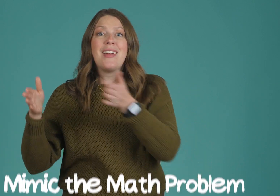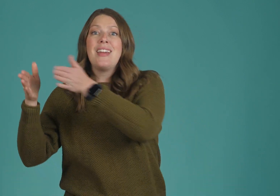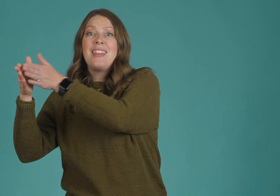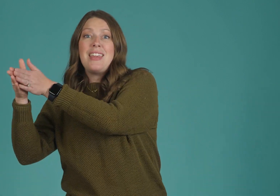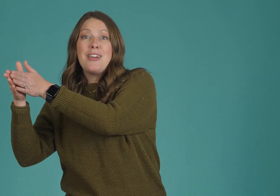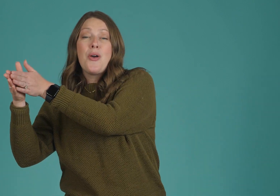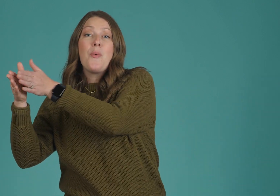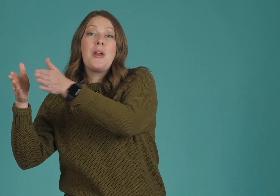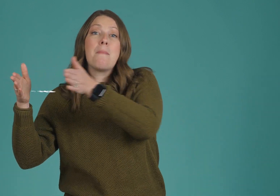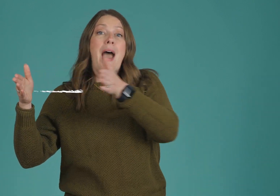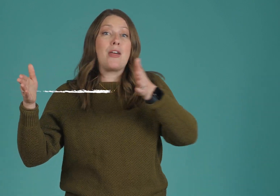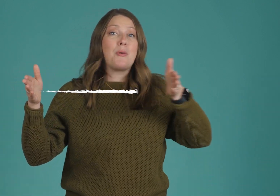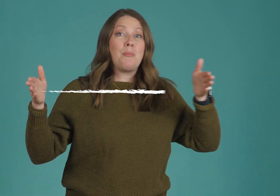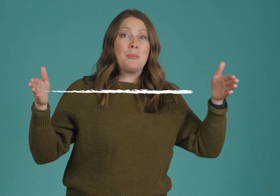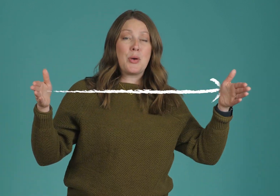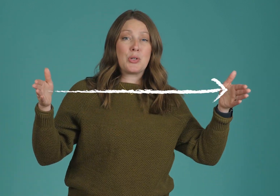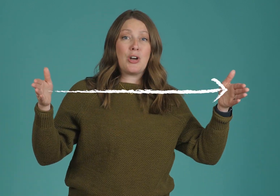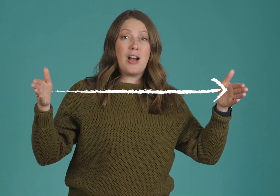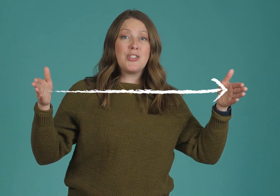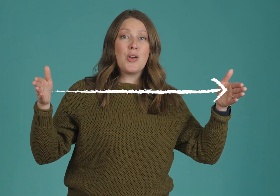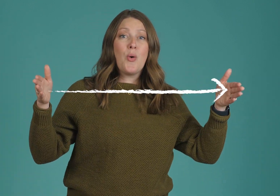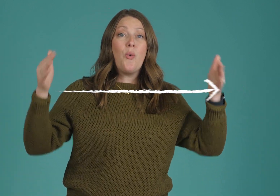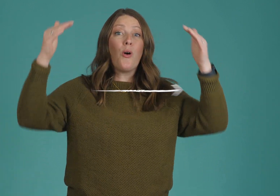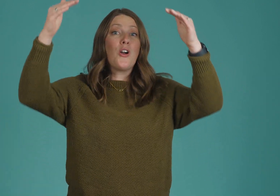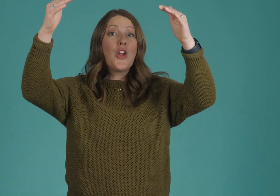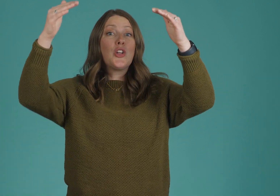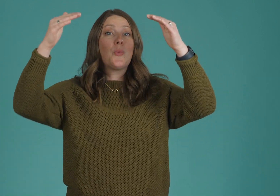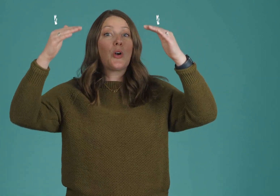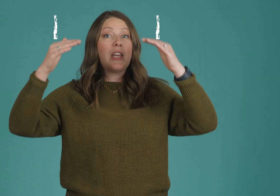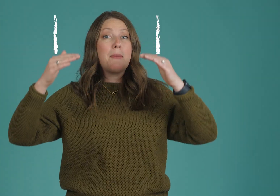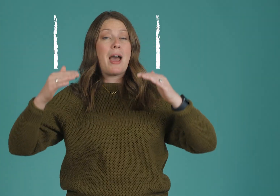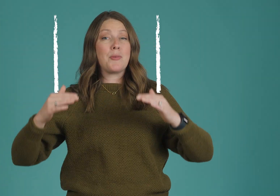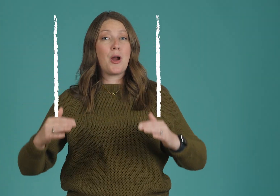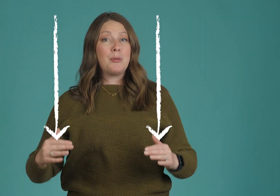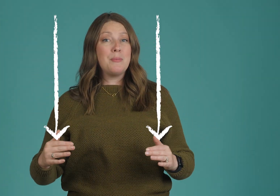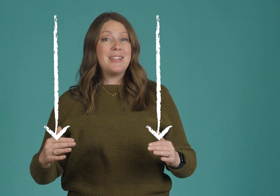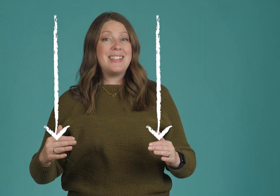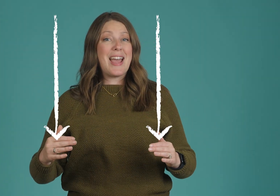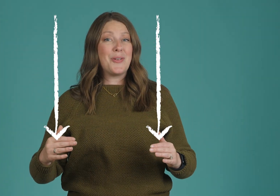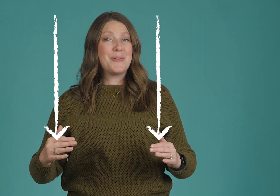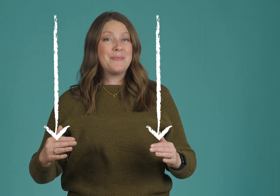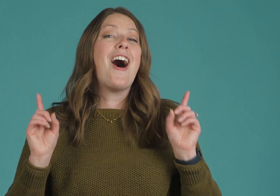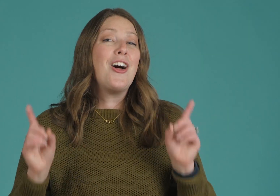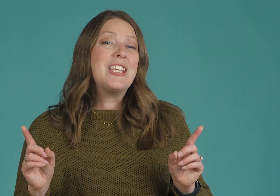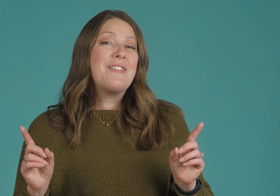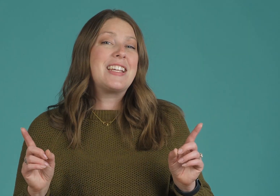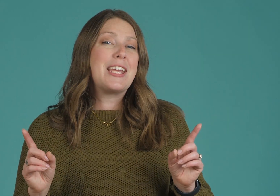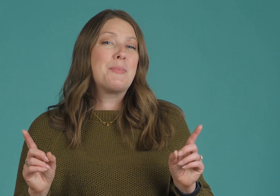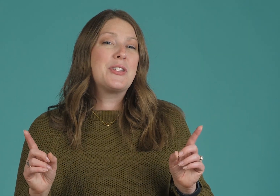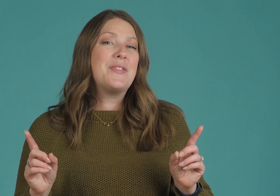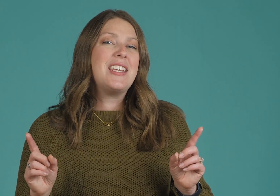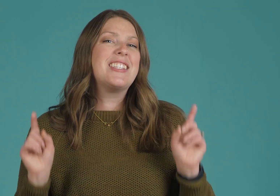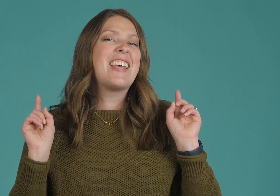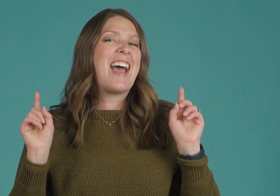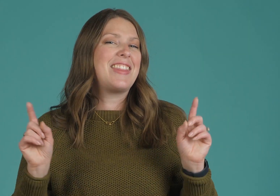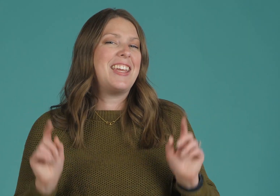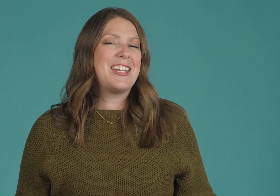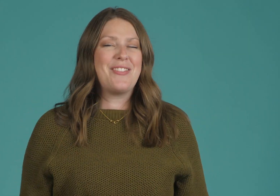Think when a math problem goes across or you're working a math problem down. I'll give examples of these at the end of the